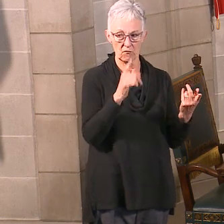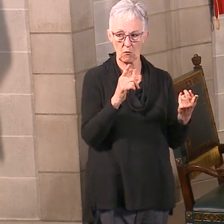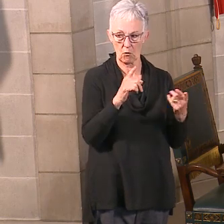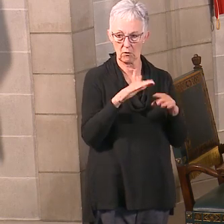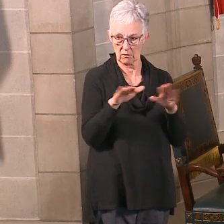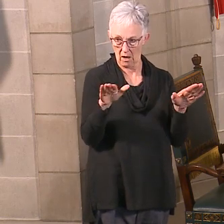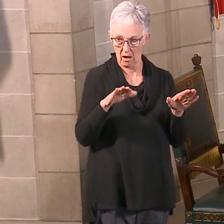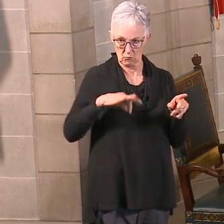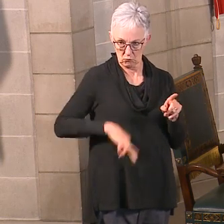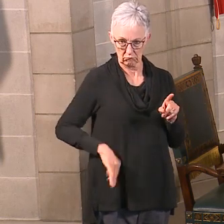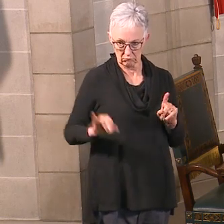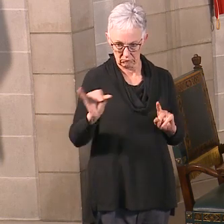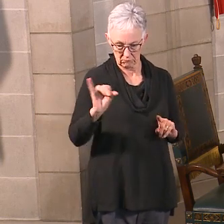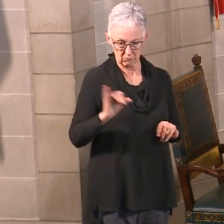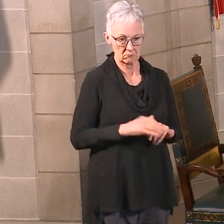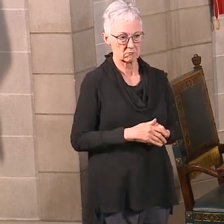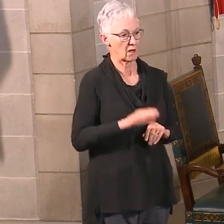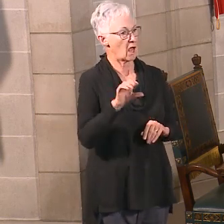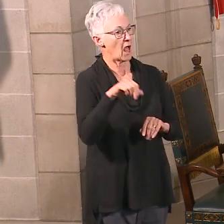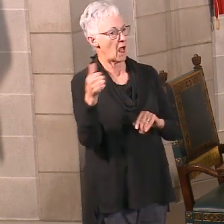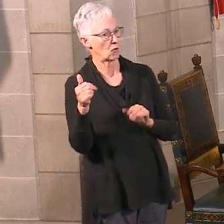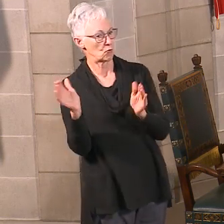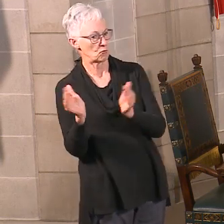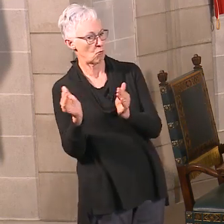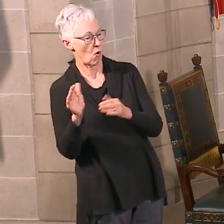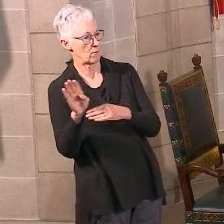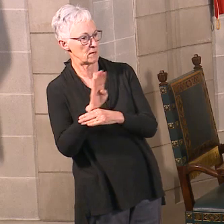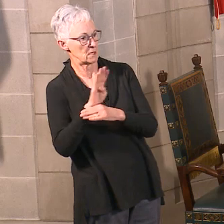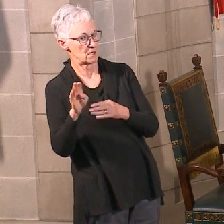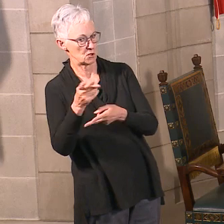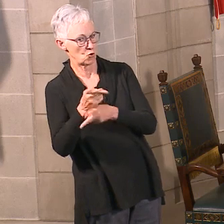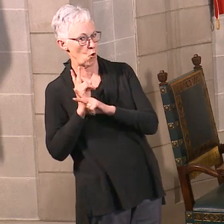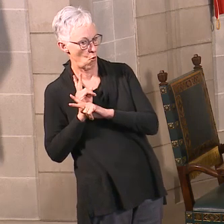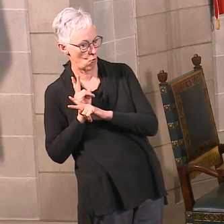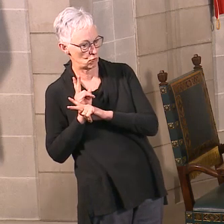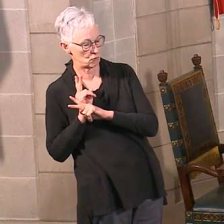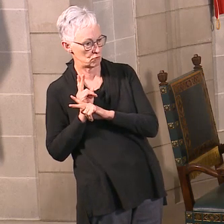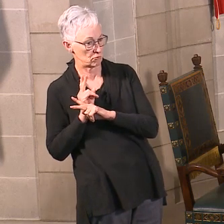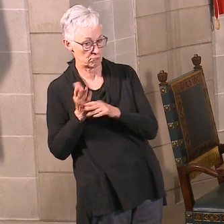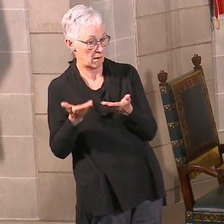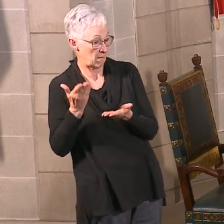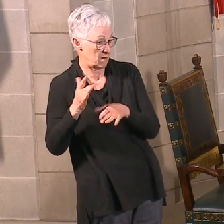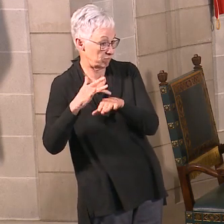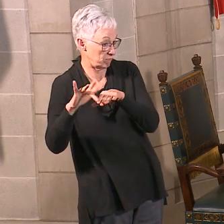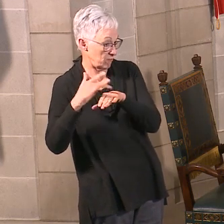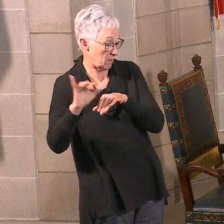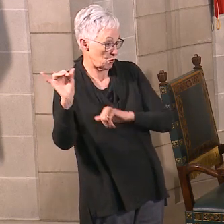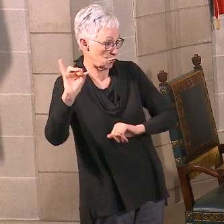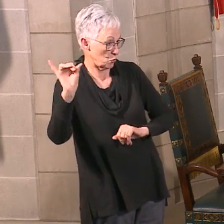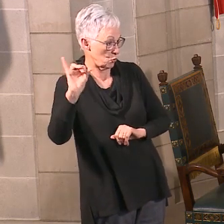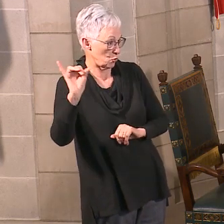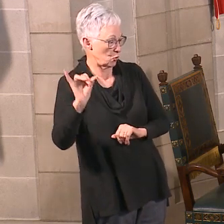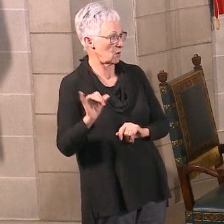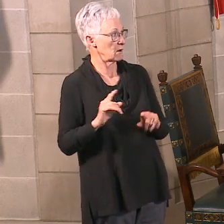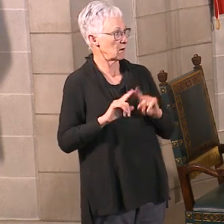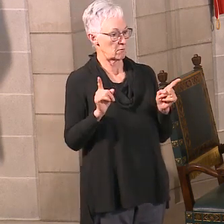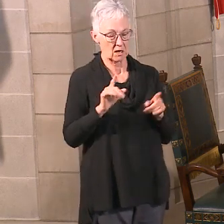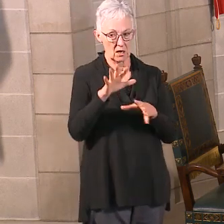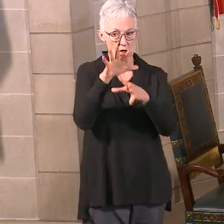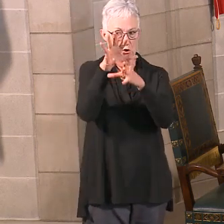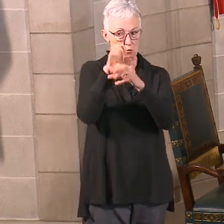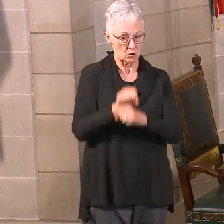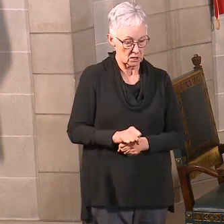loan. There's other small business loans that are available maybe, and I'd have to get Tony Goins up here. But again, for traditionally non